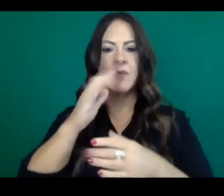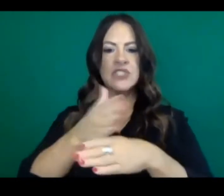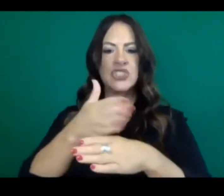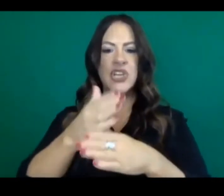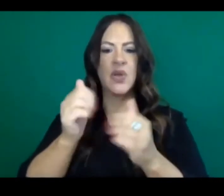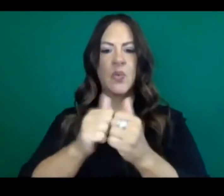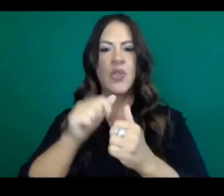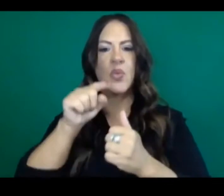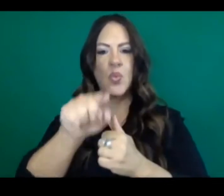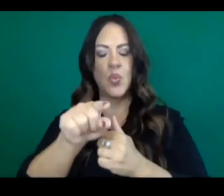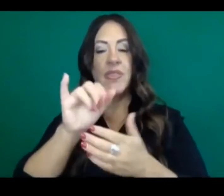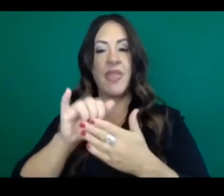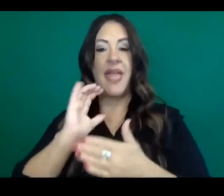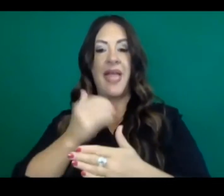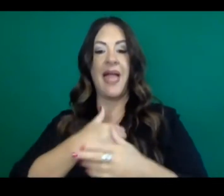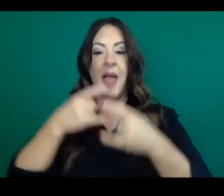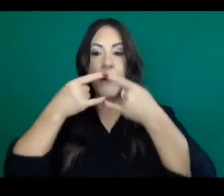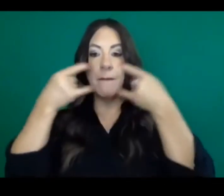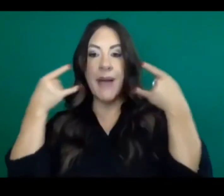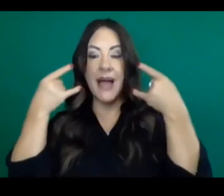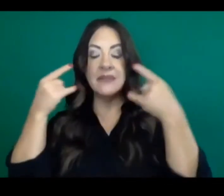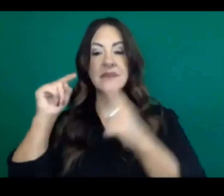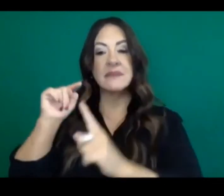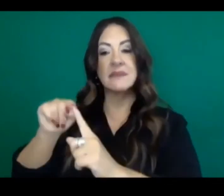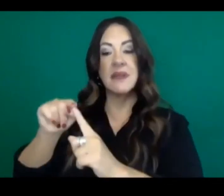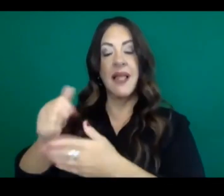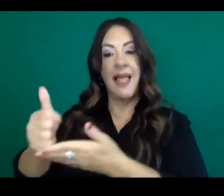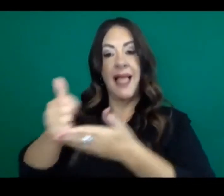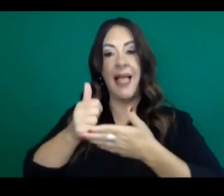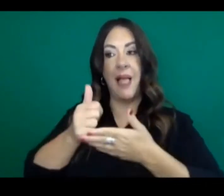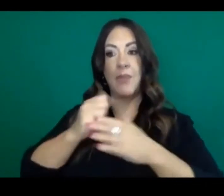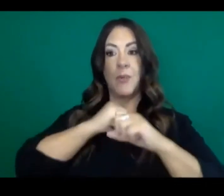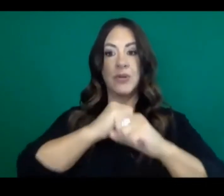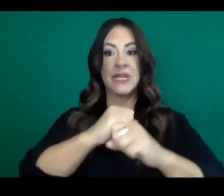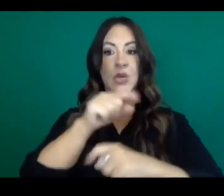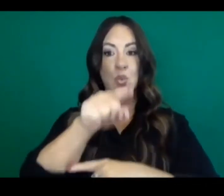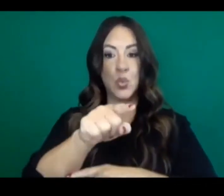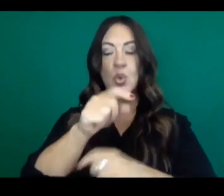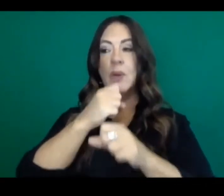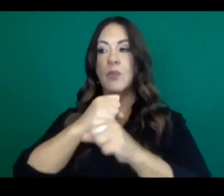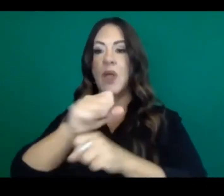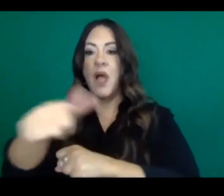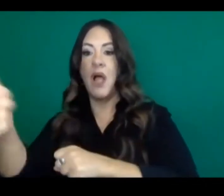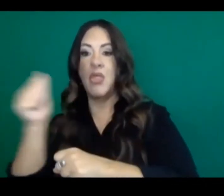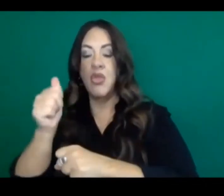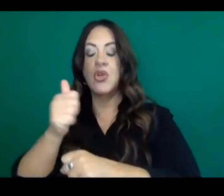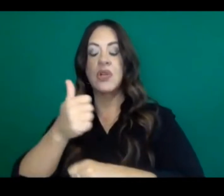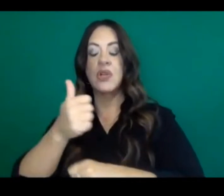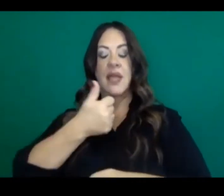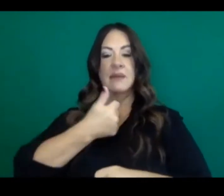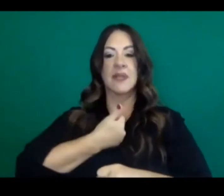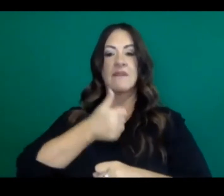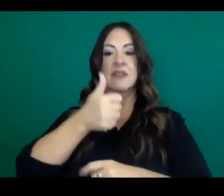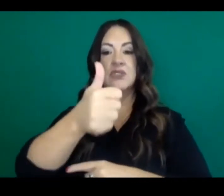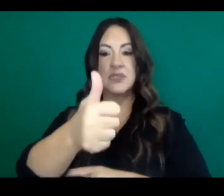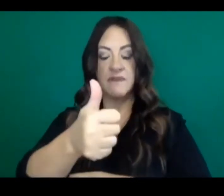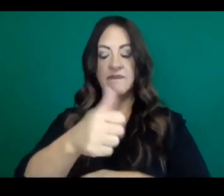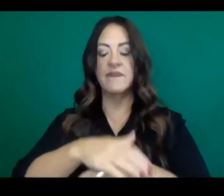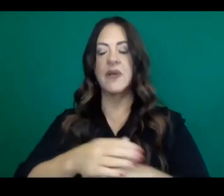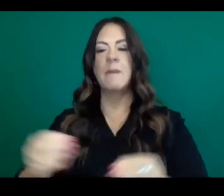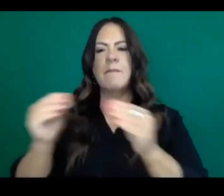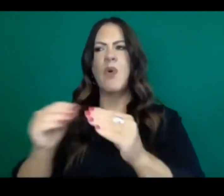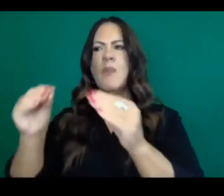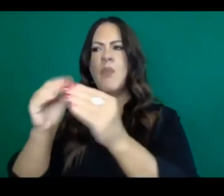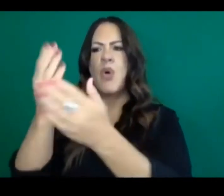that our masks are not only protecting each other, but they do protect you as well when you wear these masks. So there's more and more data